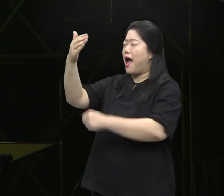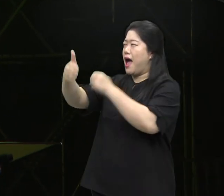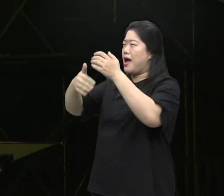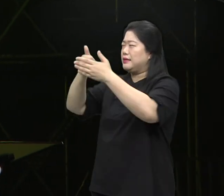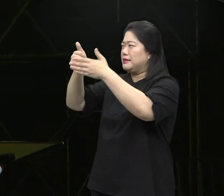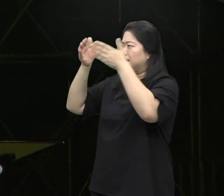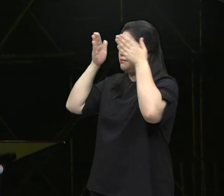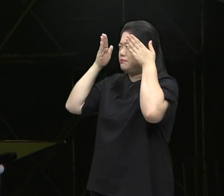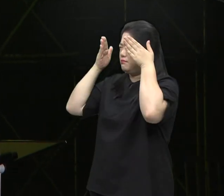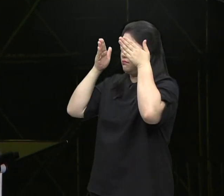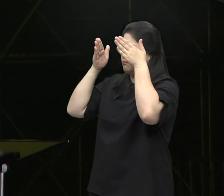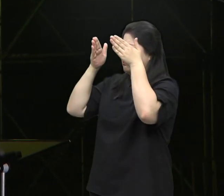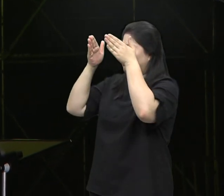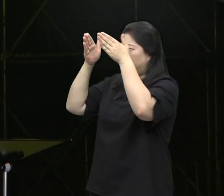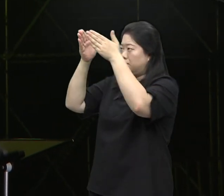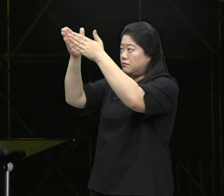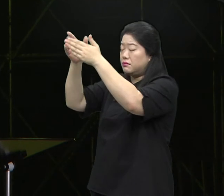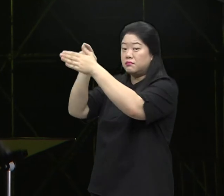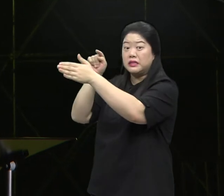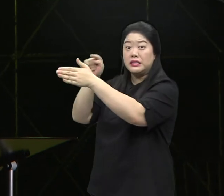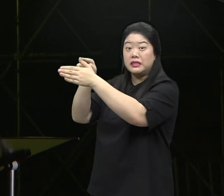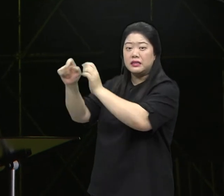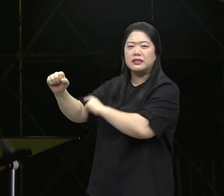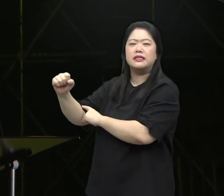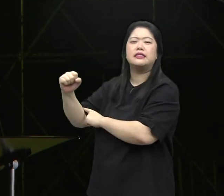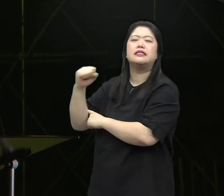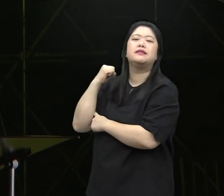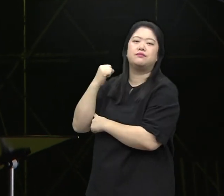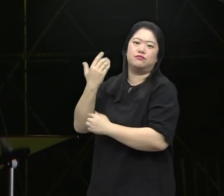God, give me the strength so that I can concentrate on you